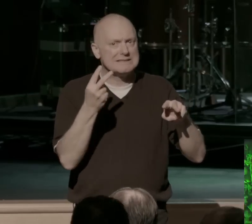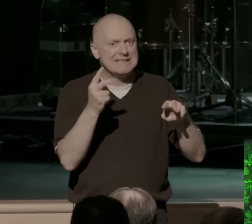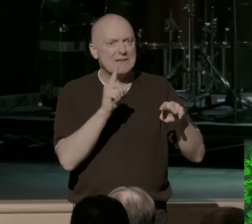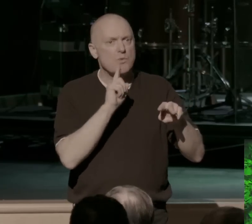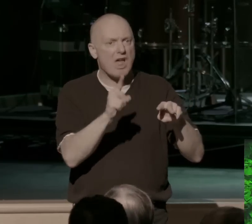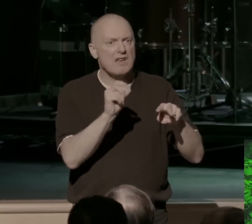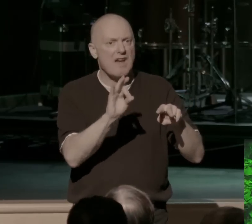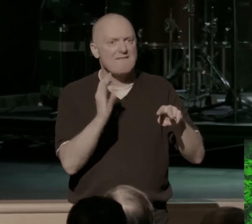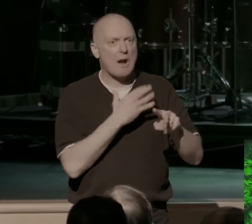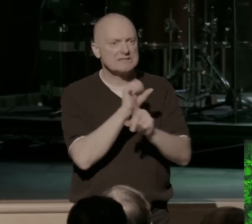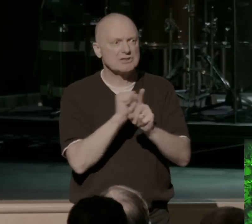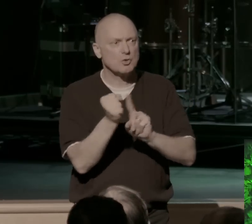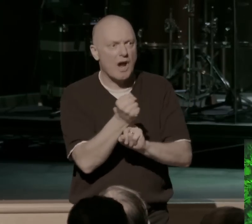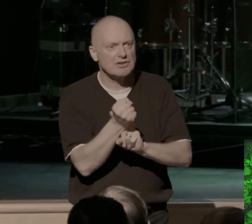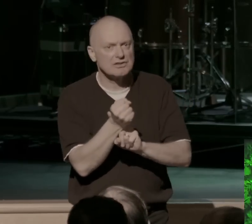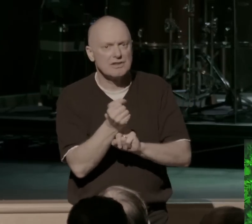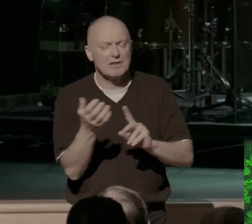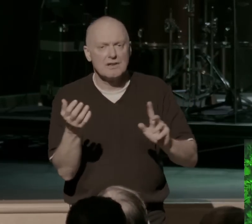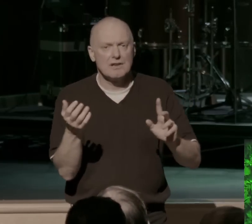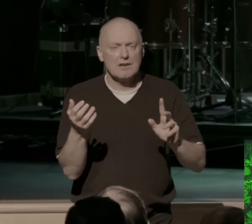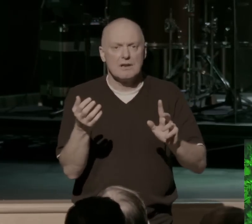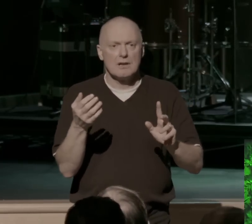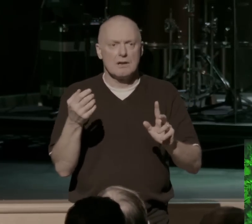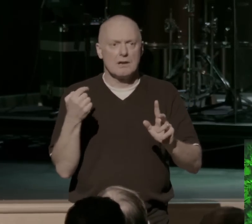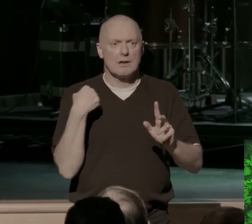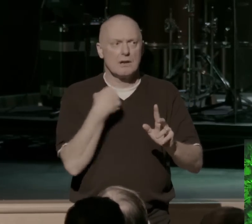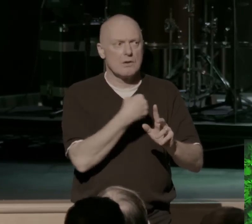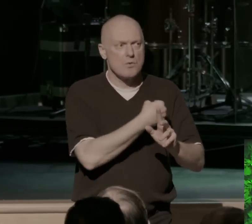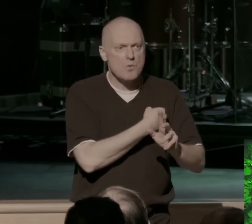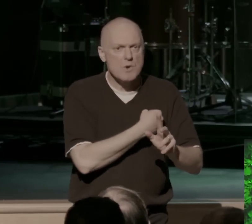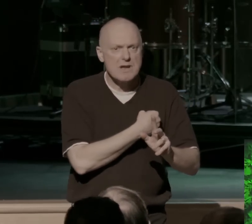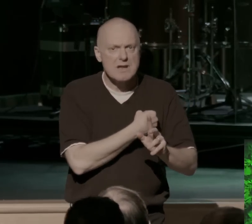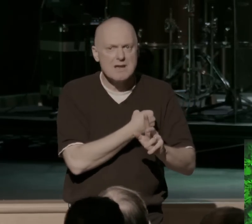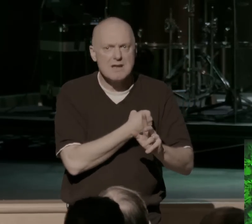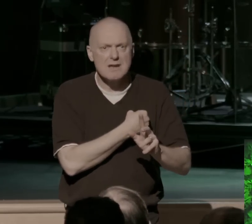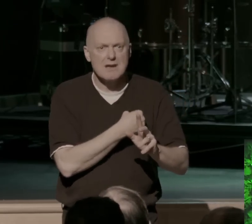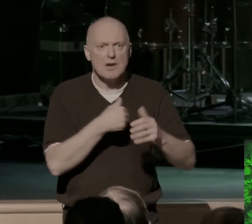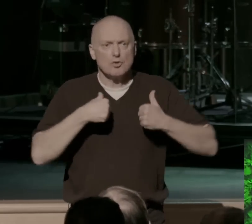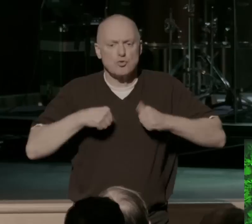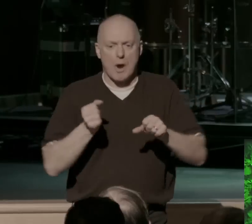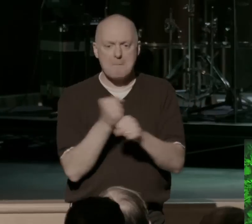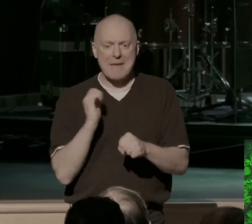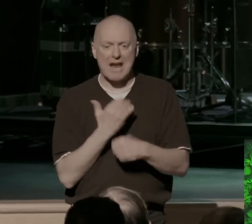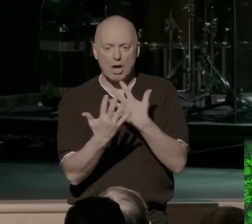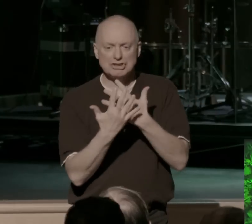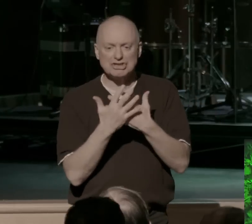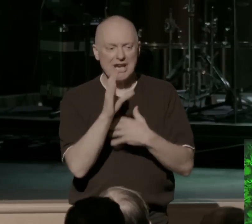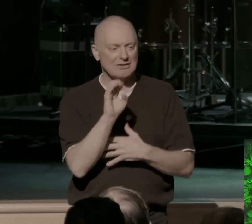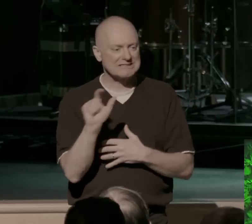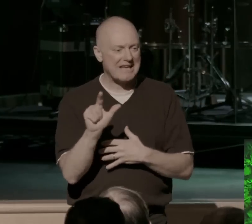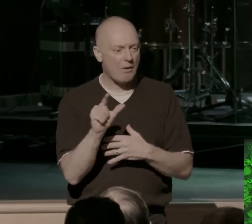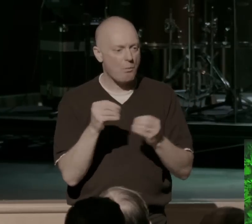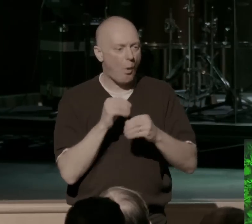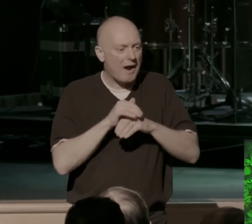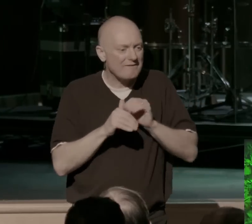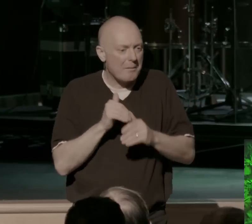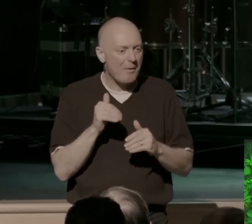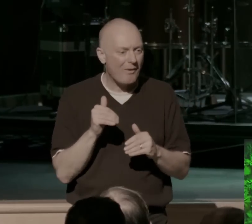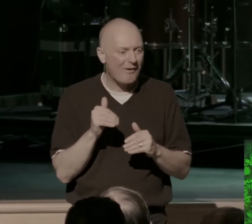situation, and we push past all these things that we've put up around us to, to make the jail cell look a little more comfortable. And we